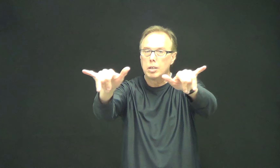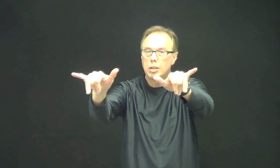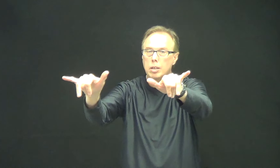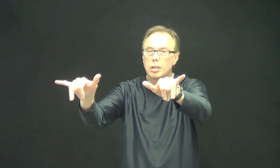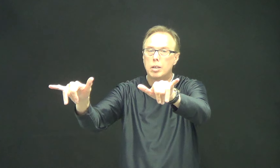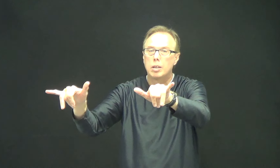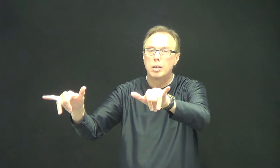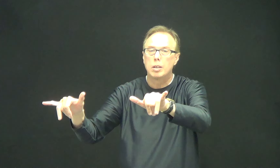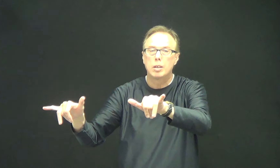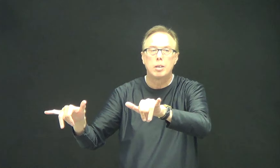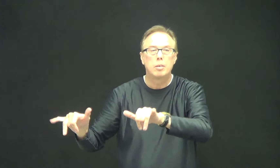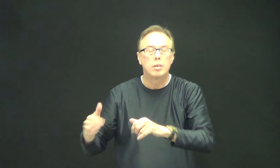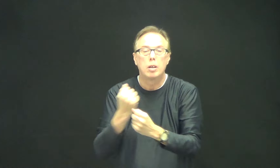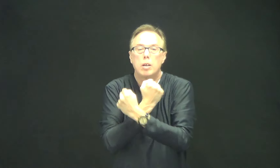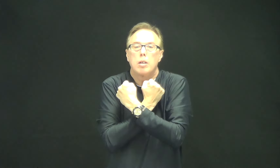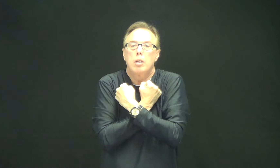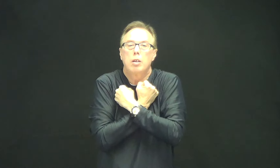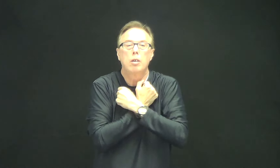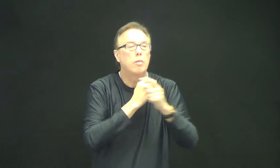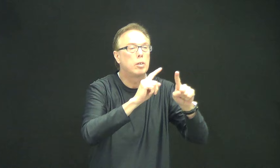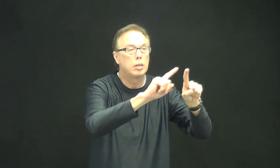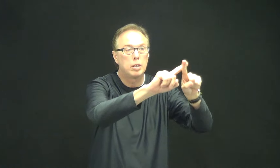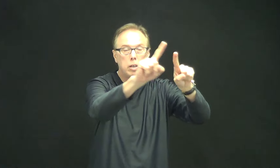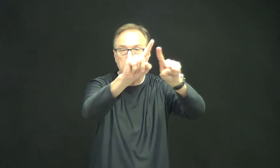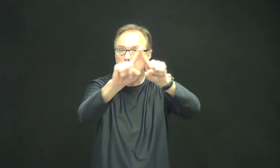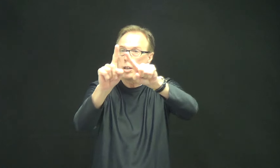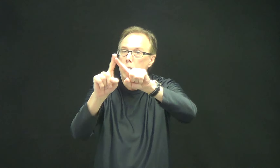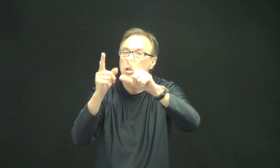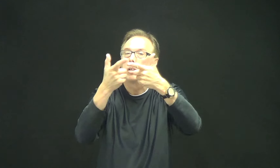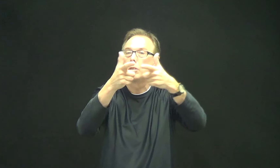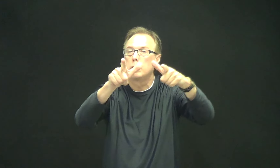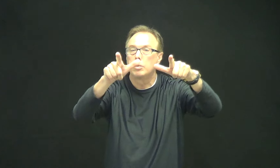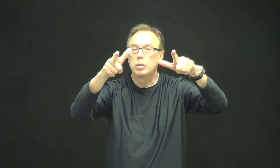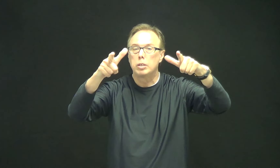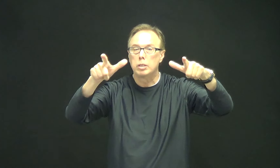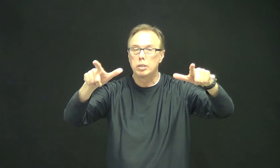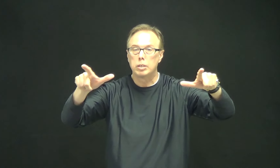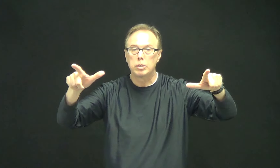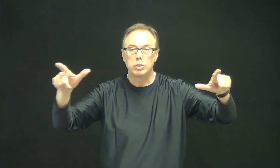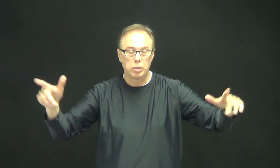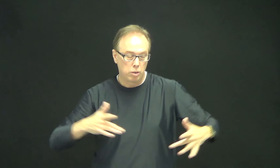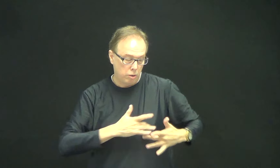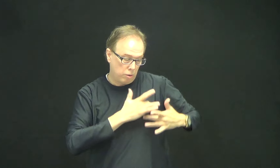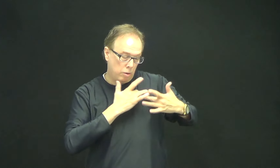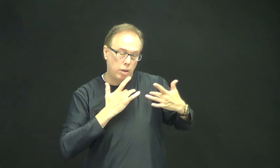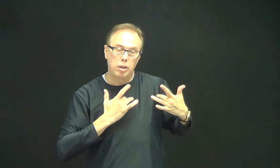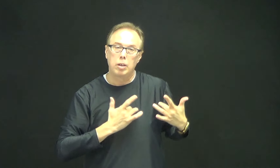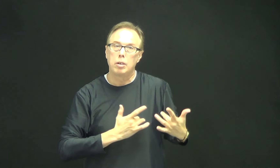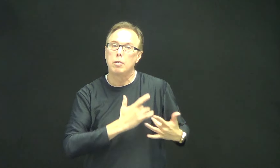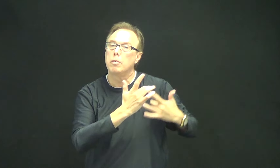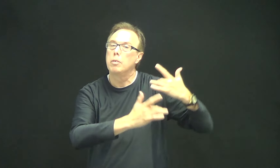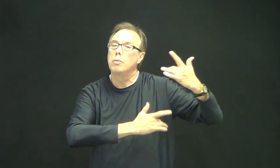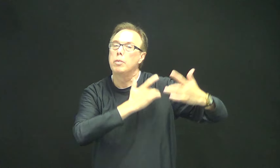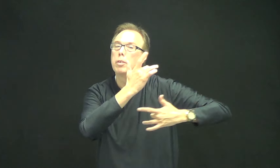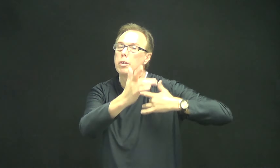Love in any language, straight from the